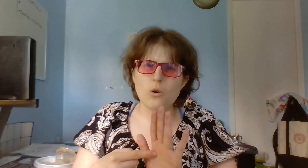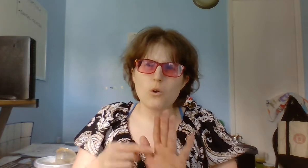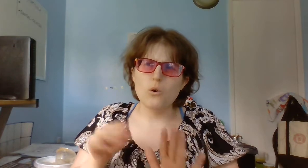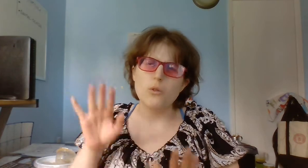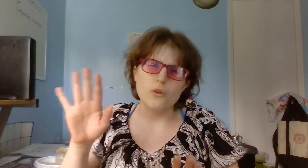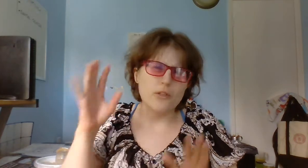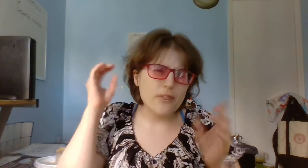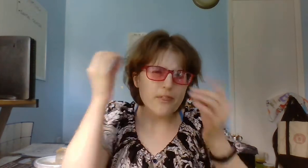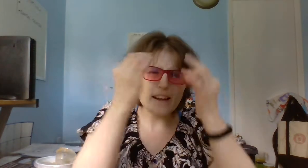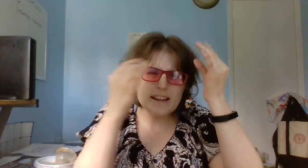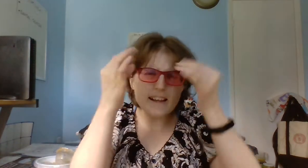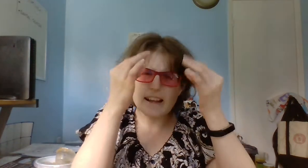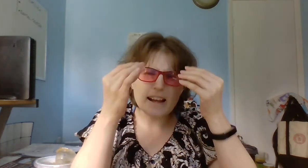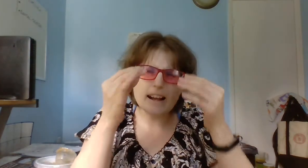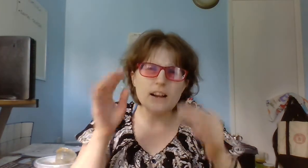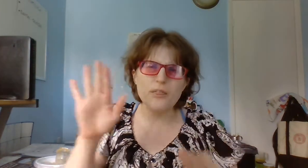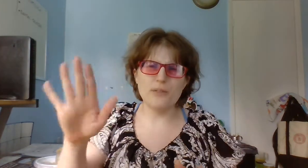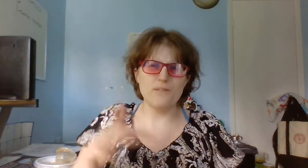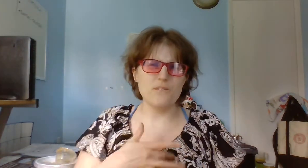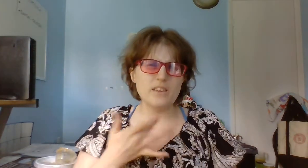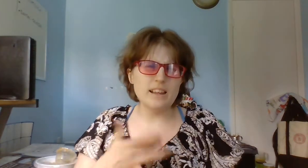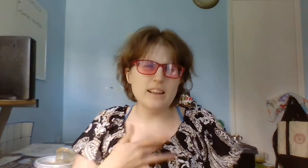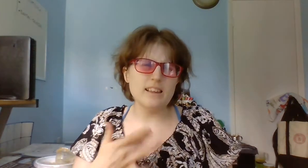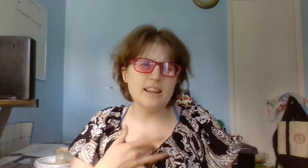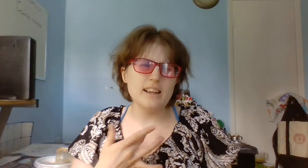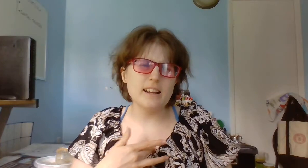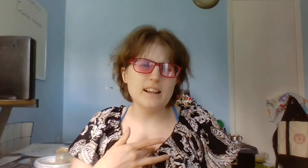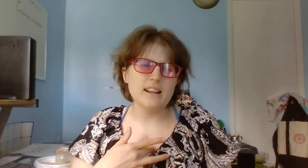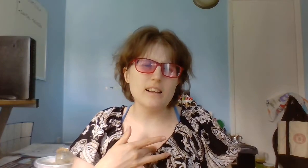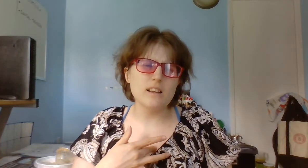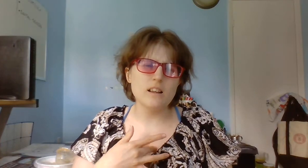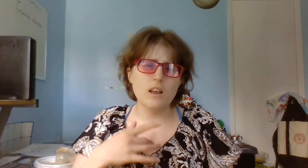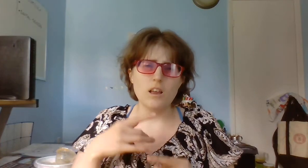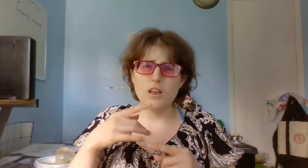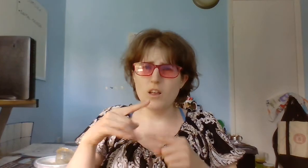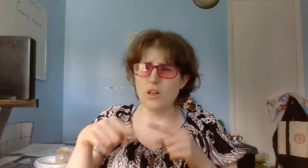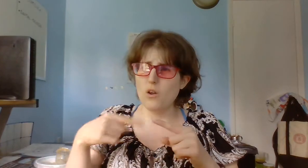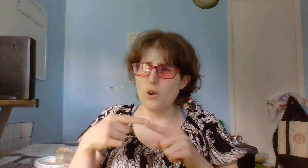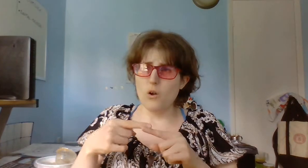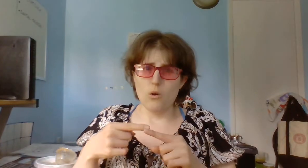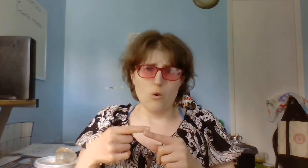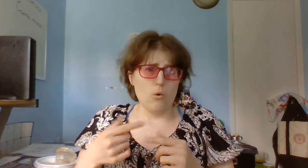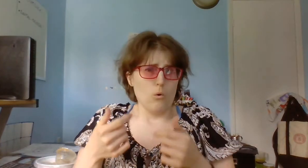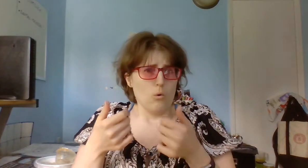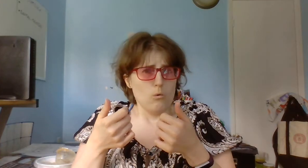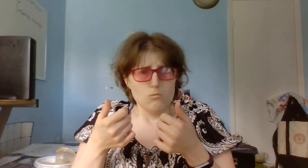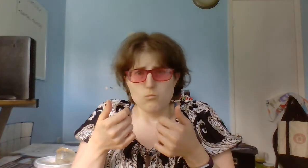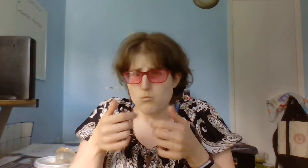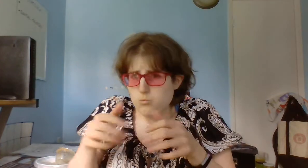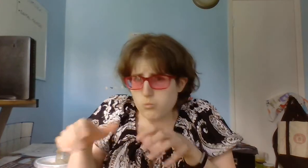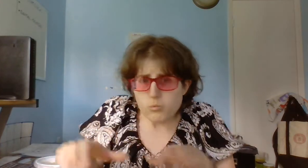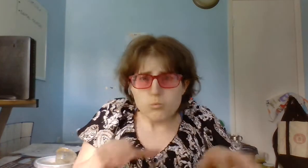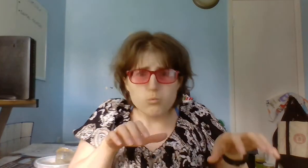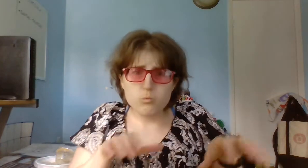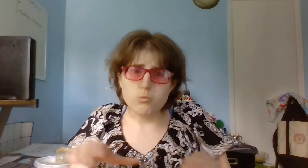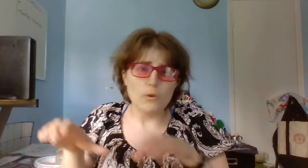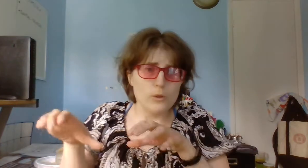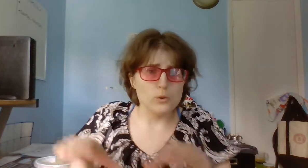their thinking, their feelings, what they're